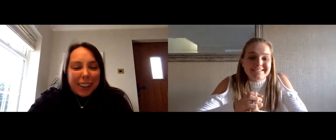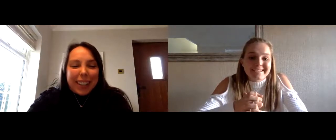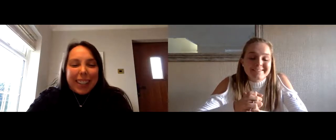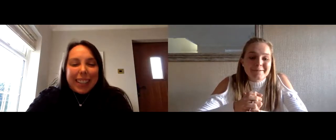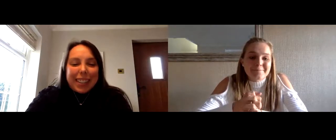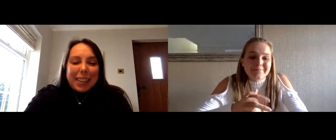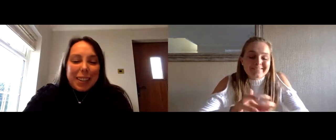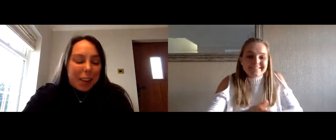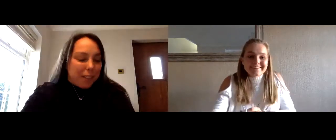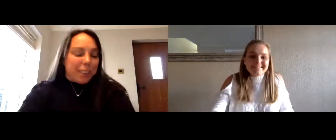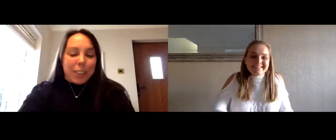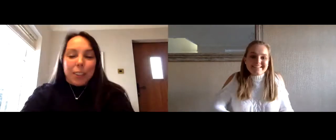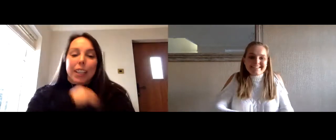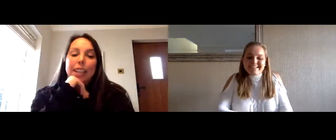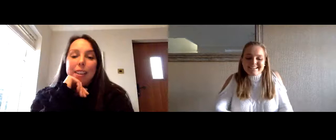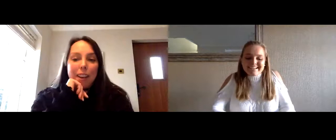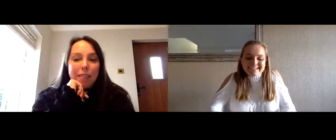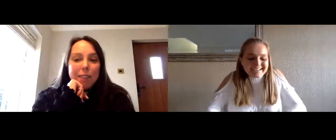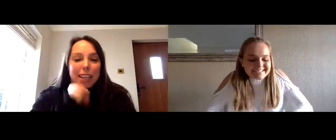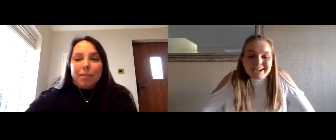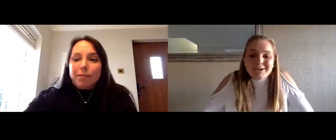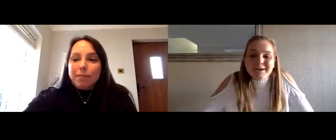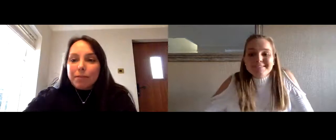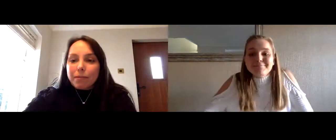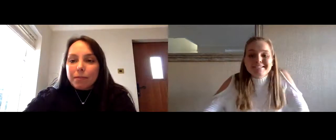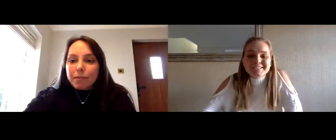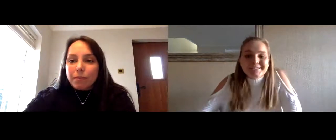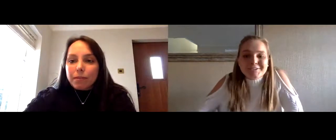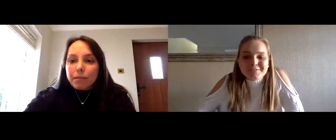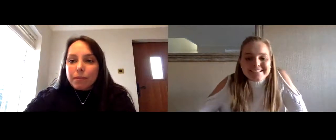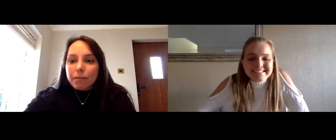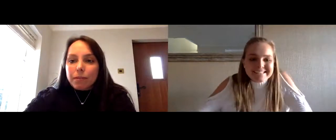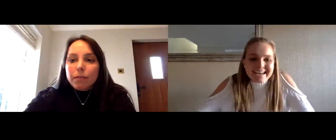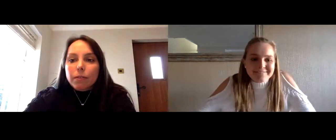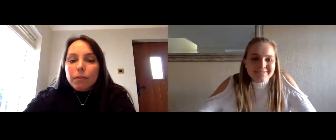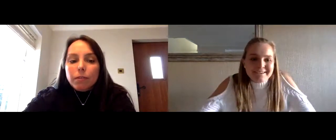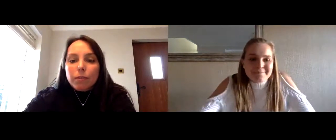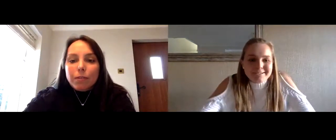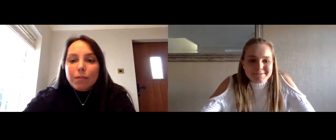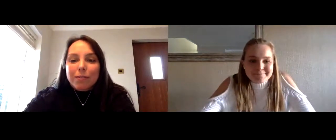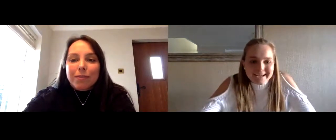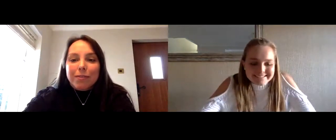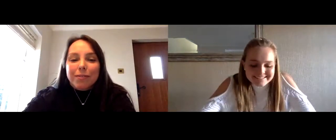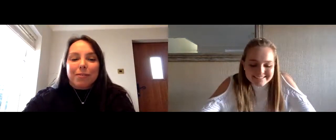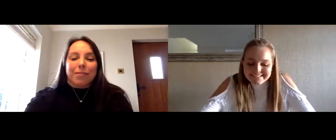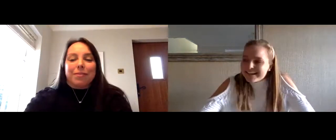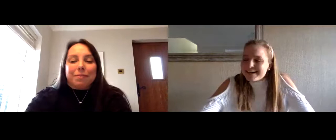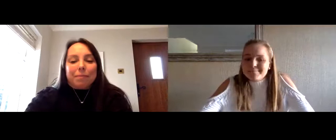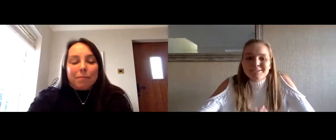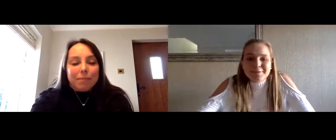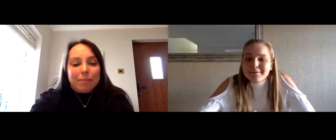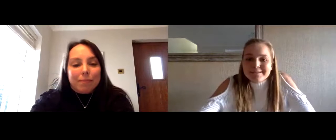not at all thank you for having me so as britain's greatest ever female gymnast